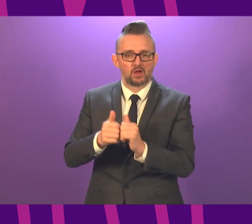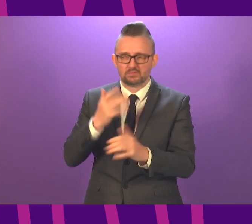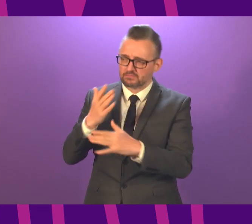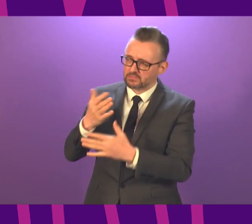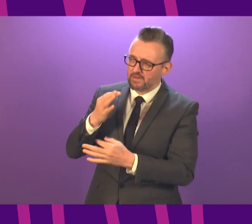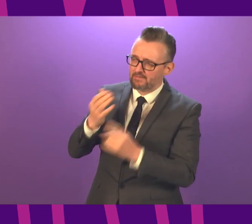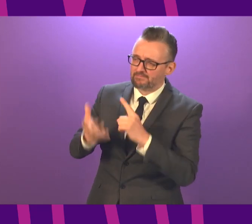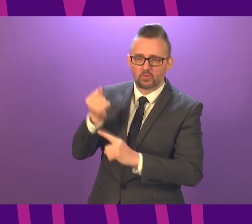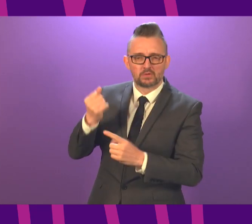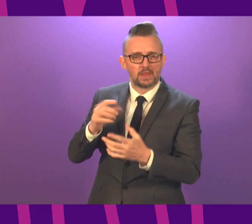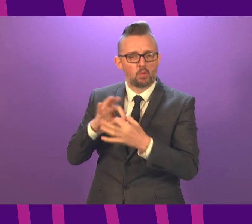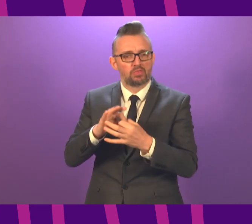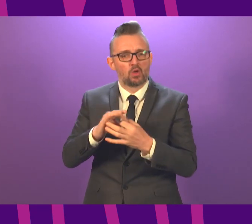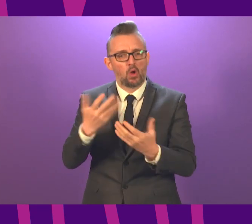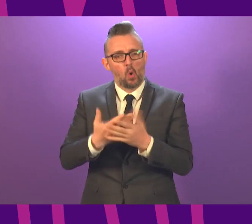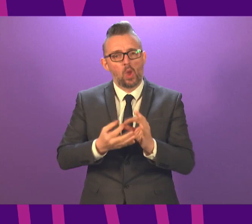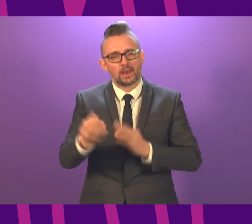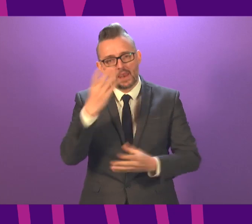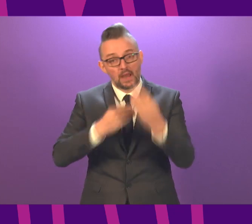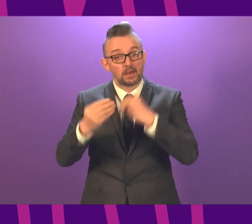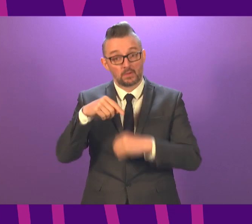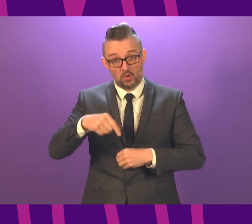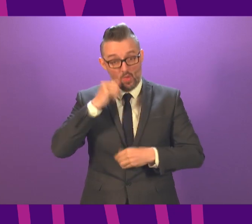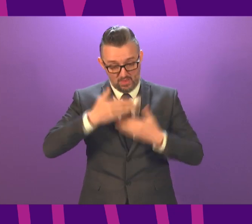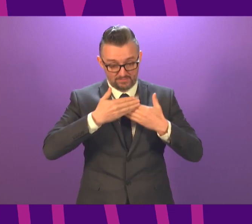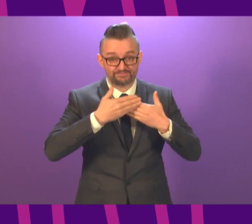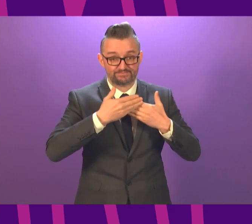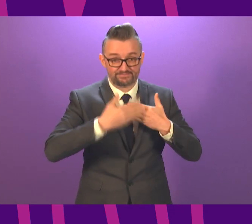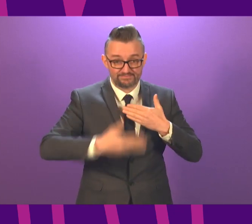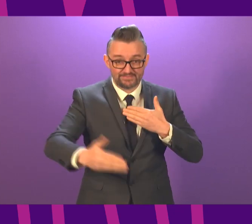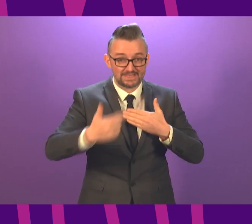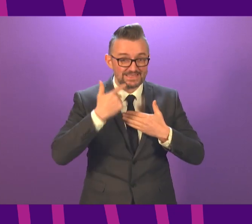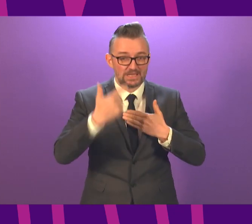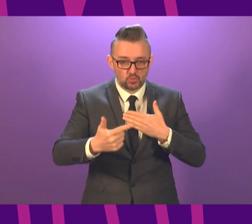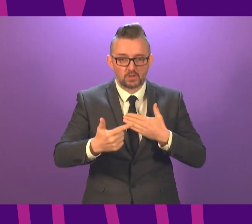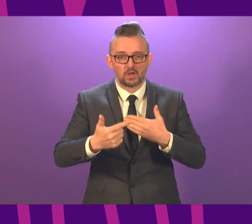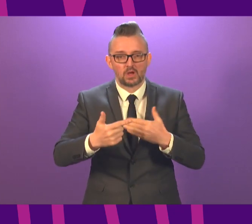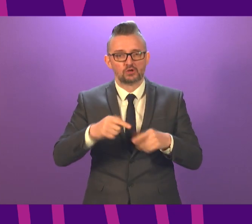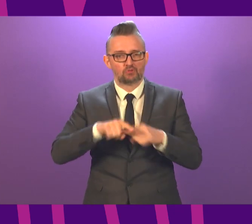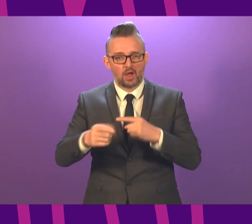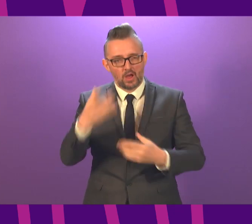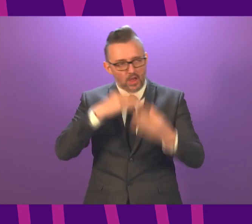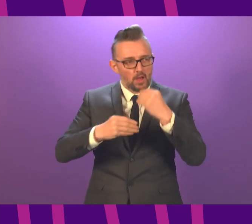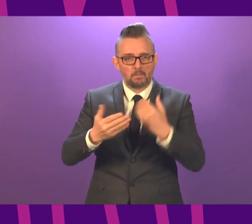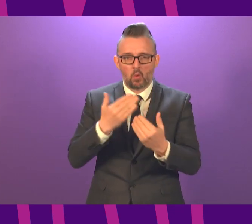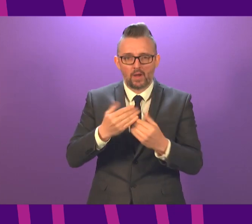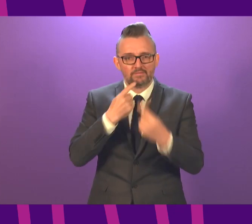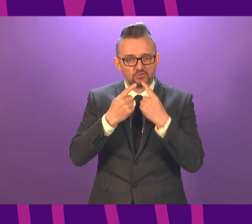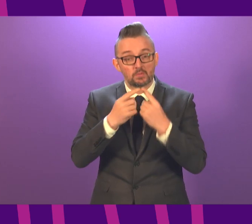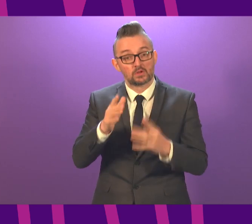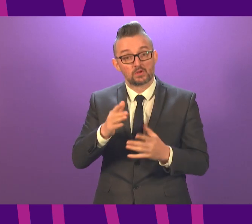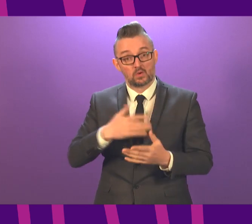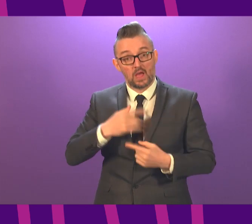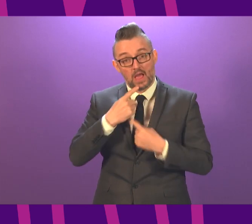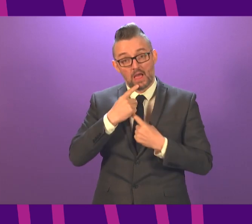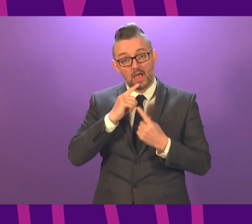for pupils. That is work that will continue over the course of next week and for as long as is necessary. But let me end this